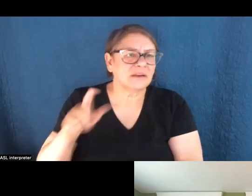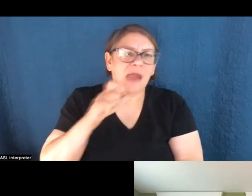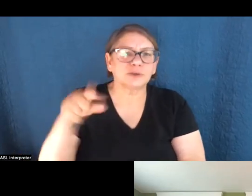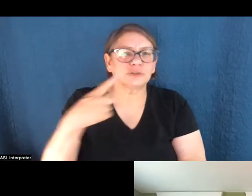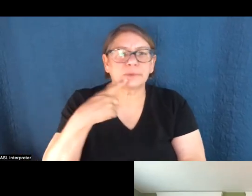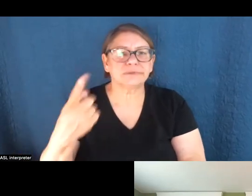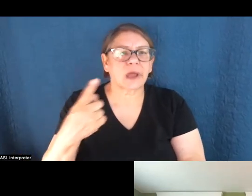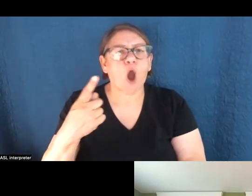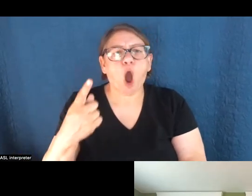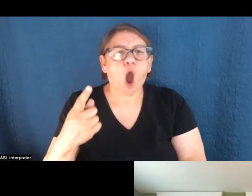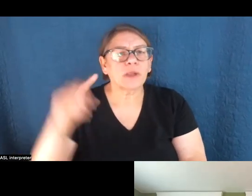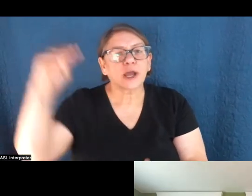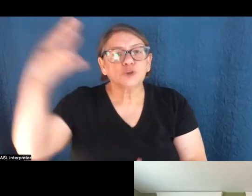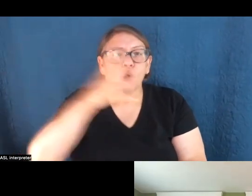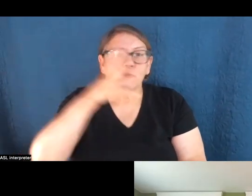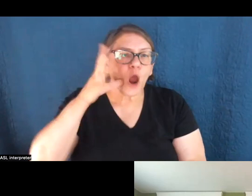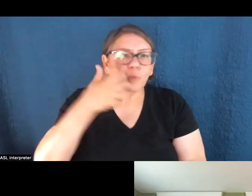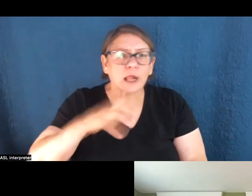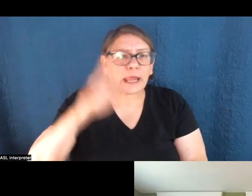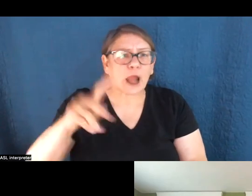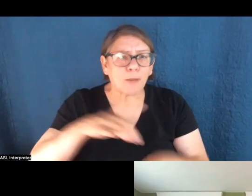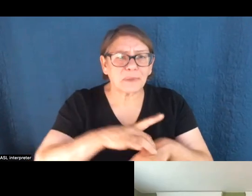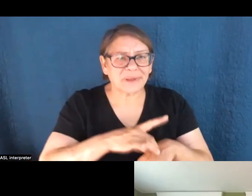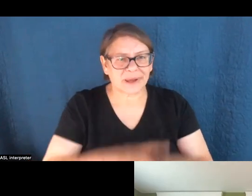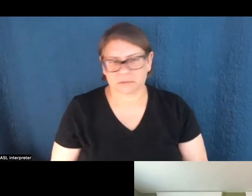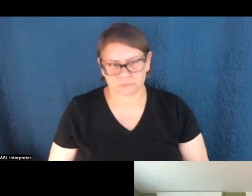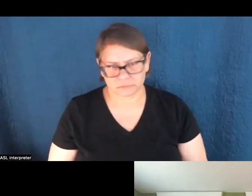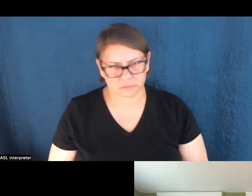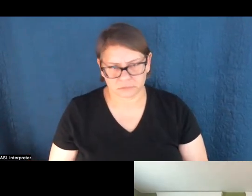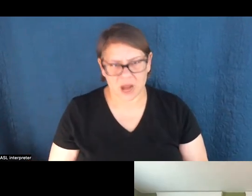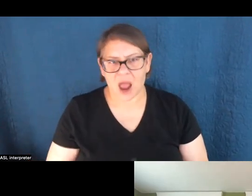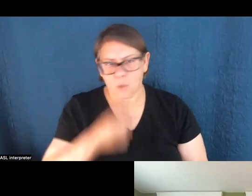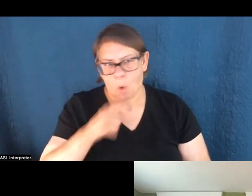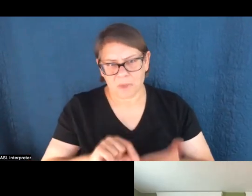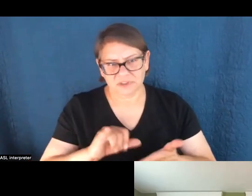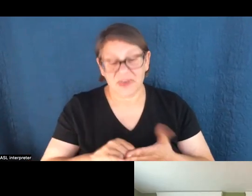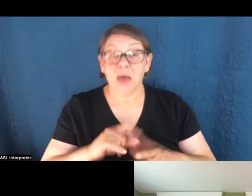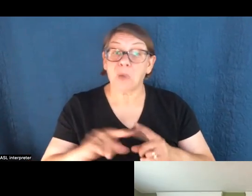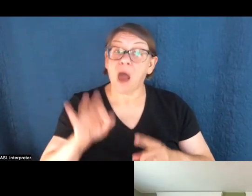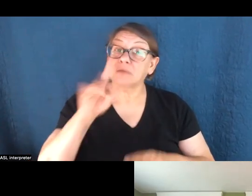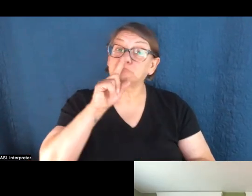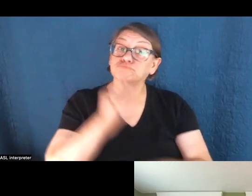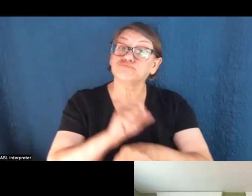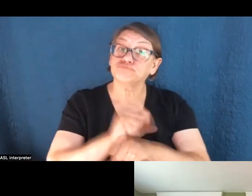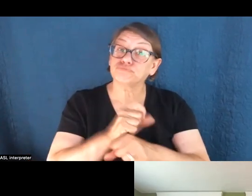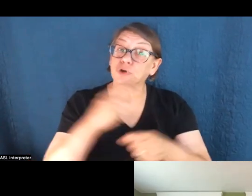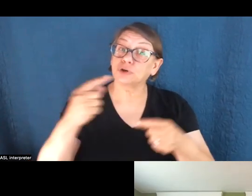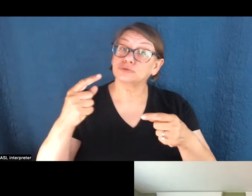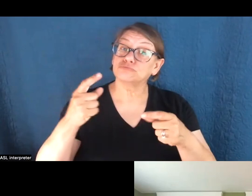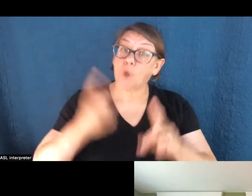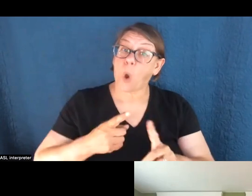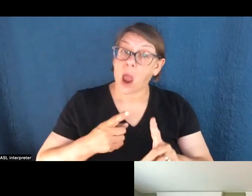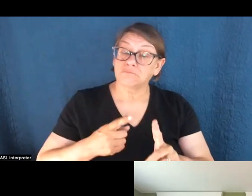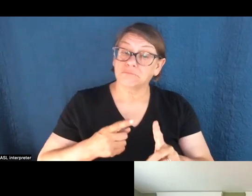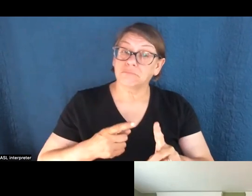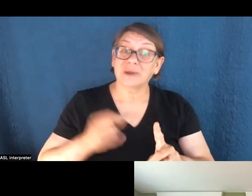it's going to heat up the planet, which is not true, but you hear people say that kind of thing. But to the extent that there are legitimate arguments and concerns, even if I